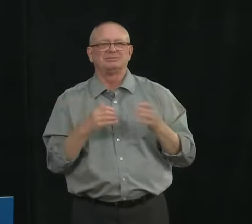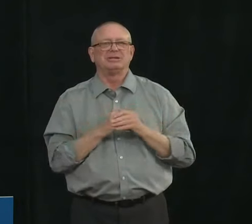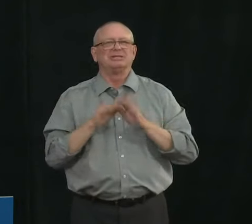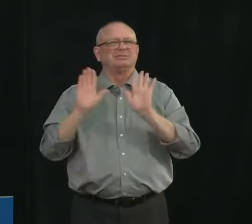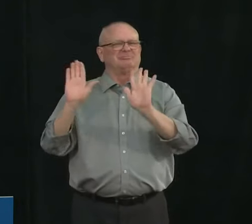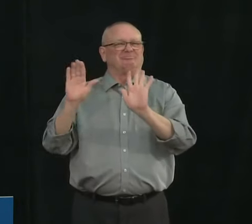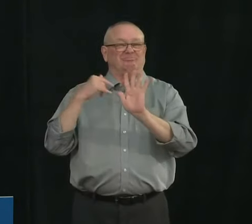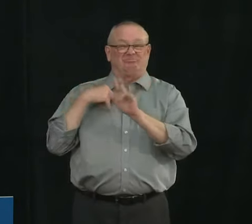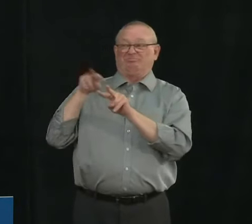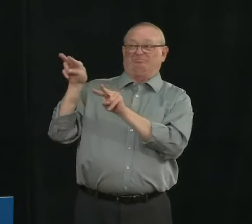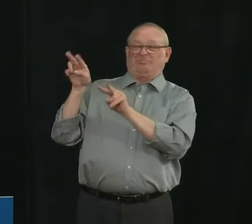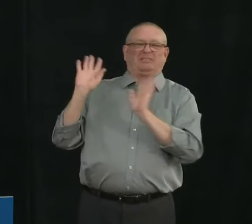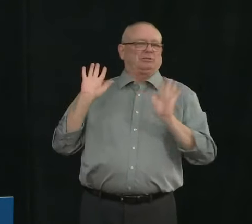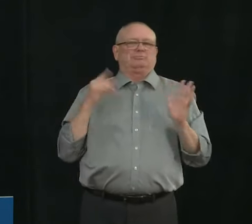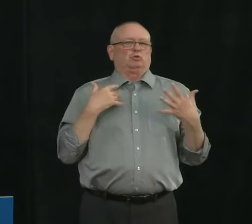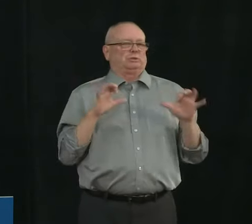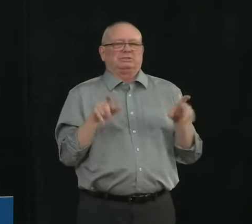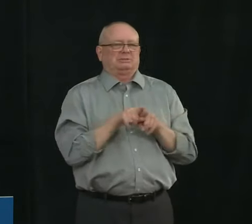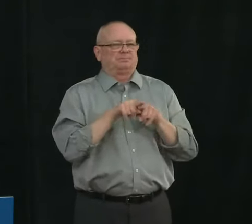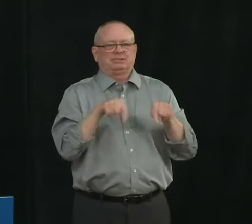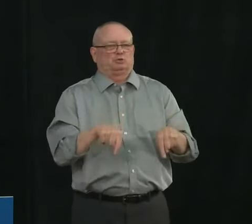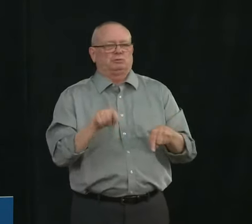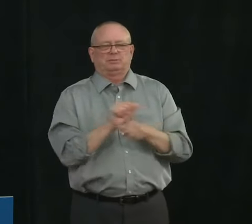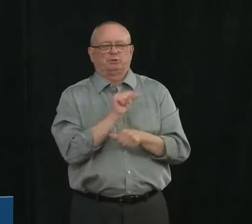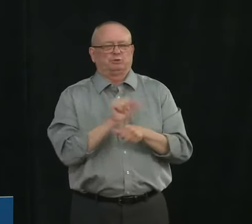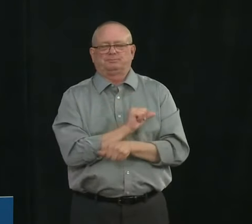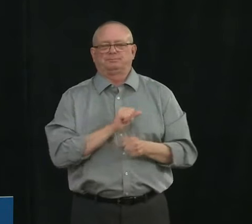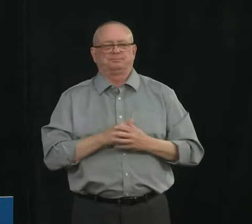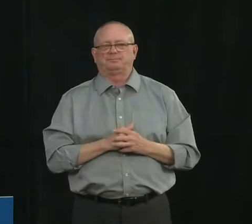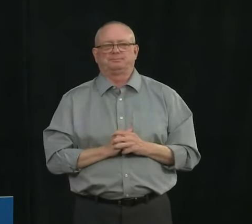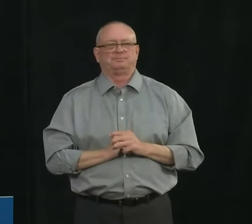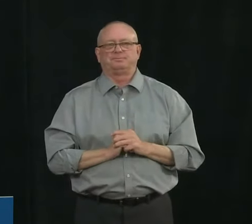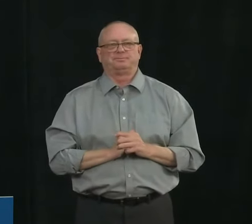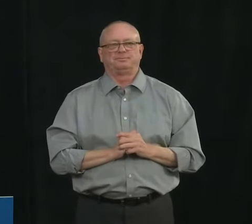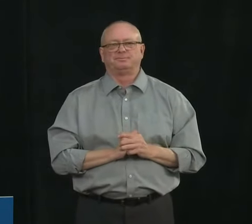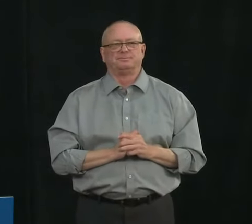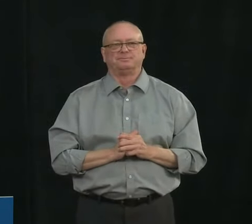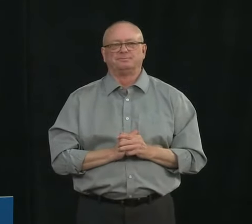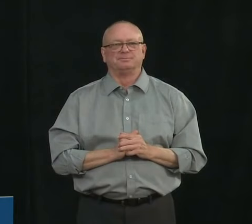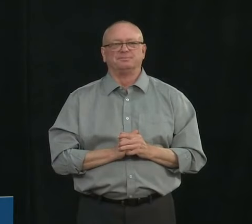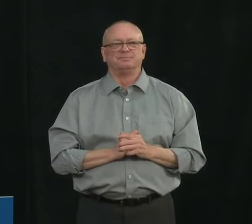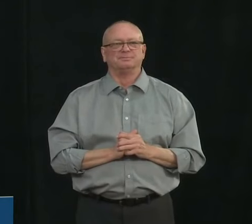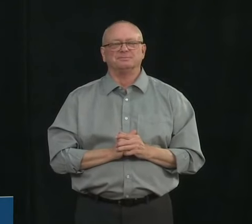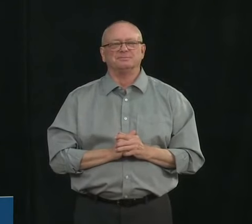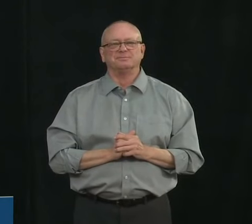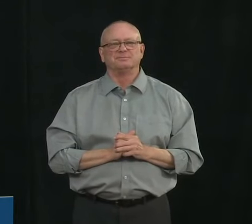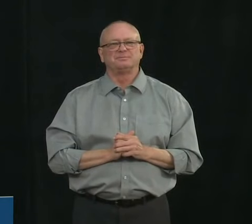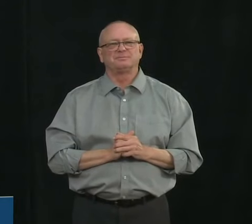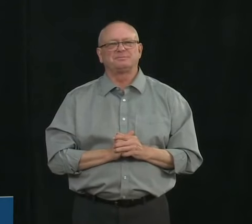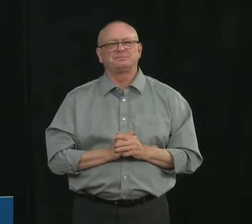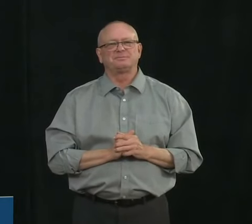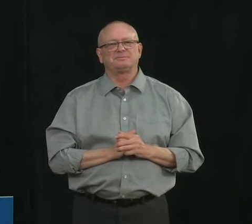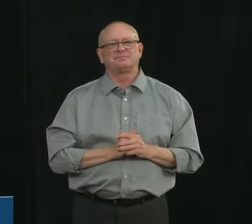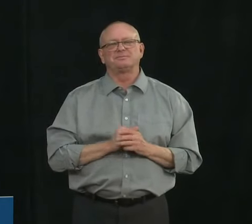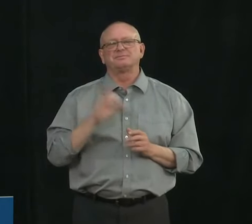operator can you put through the next question please yes robbie budjakadian cbc